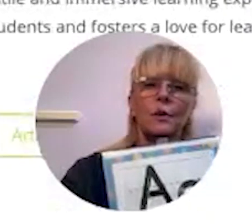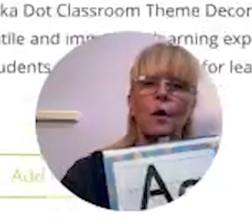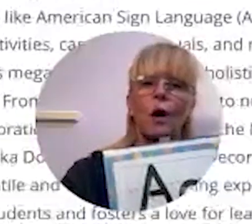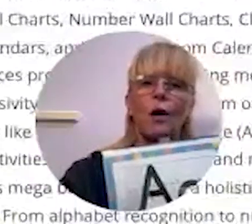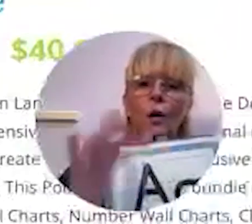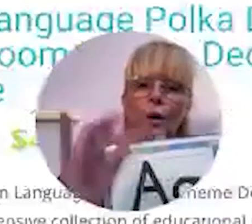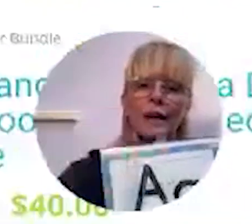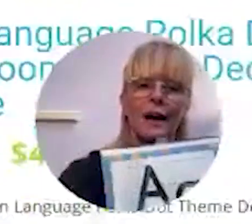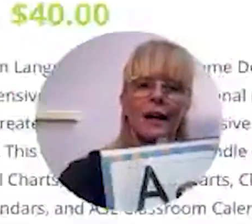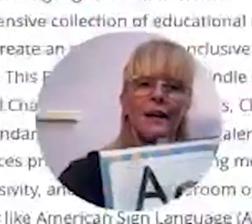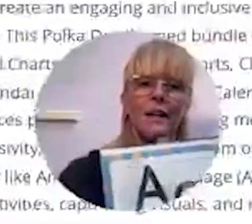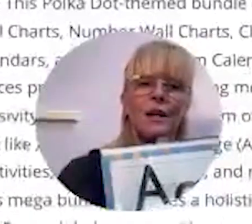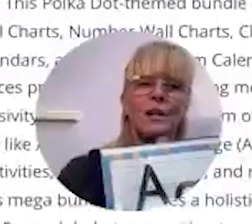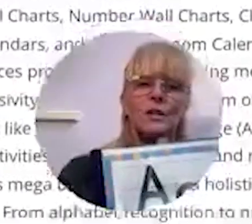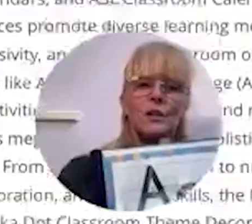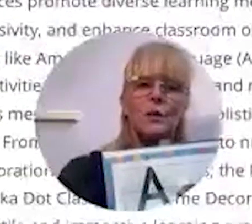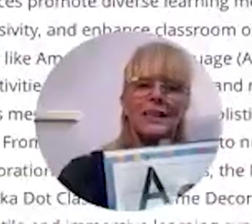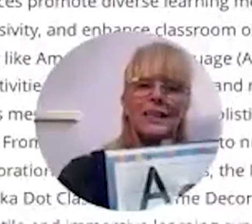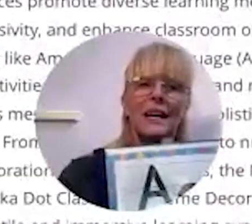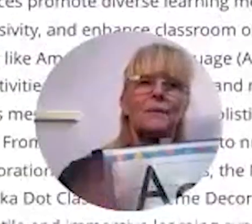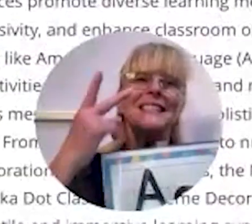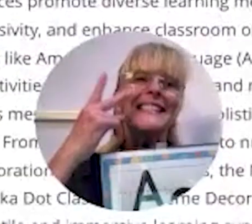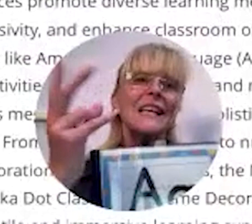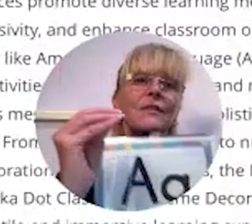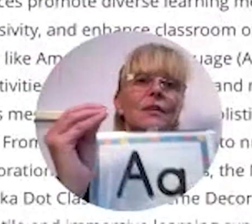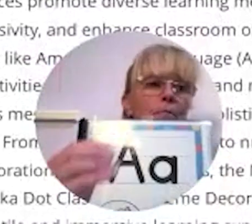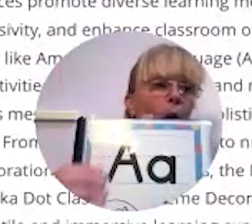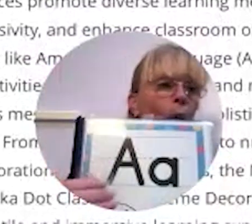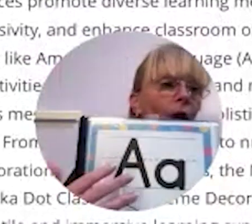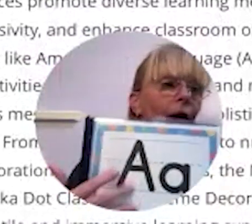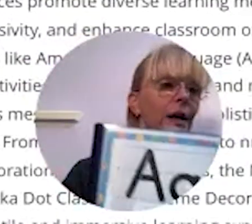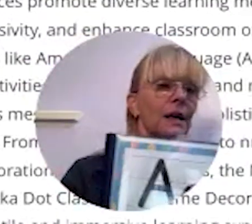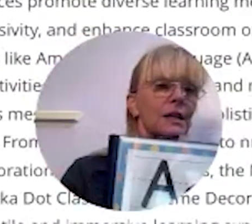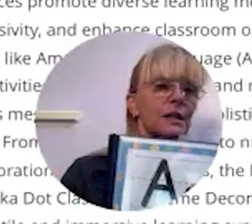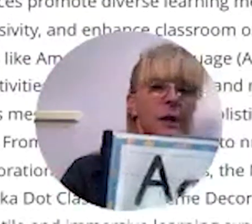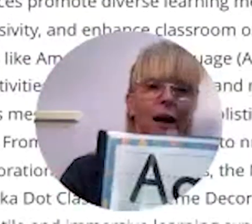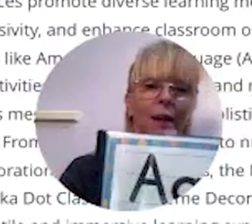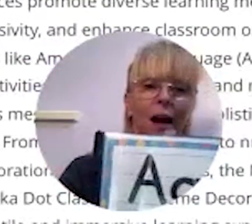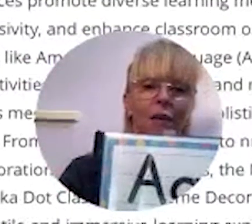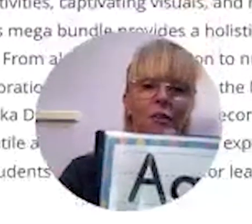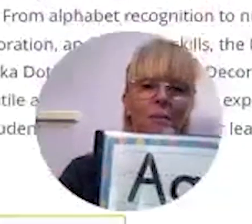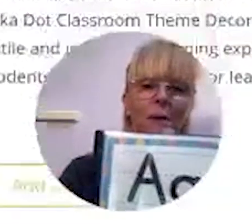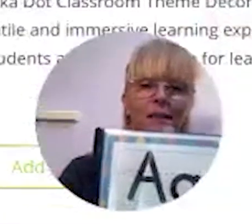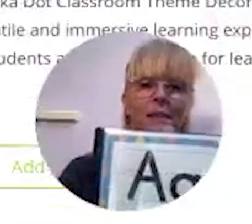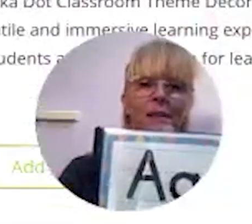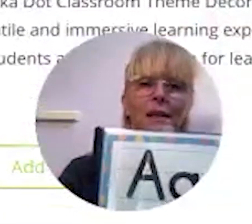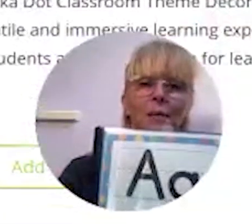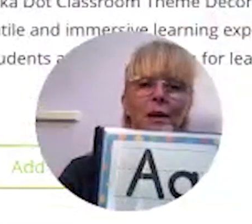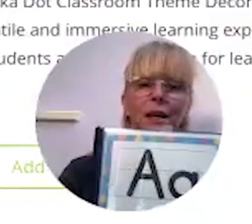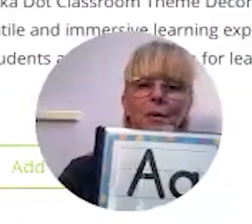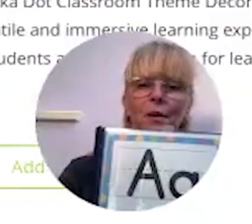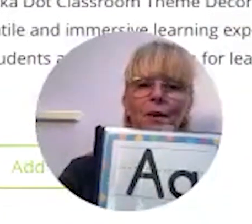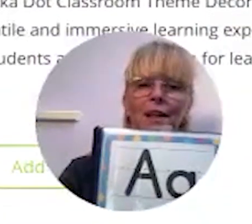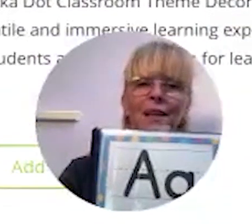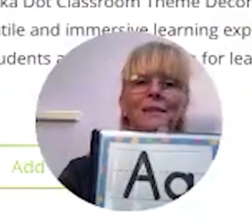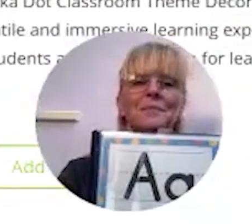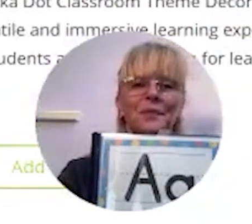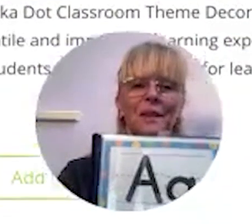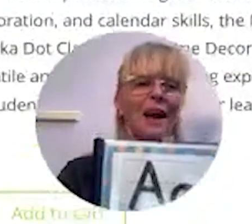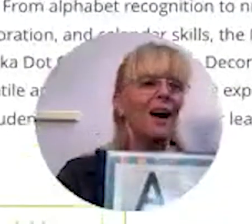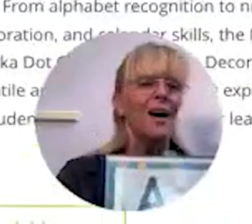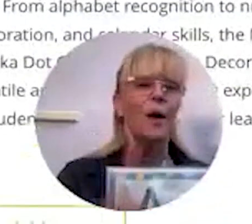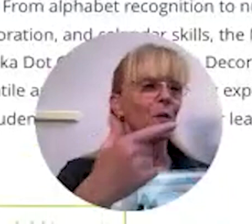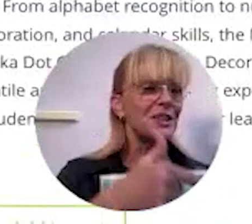of you who are online so you can see even more so we have the alphabet i'm going to keep going